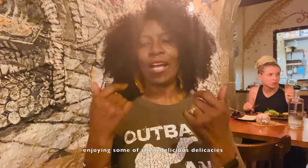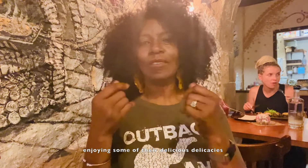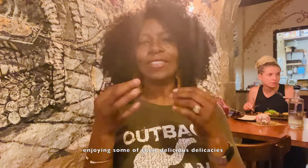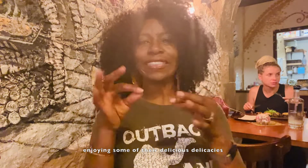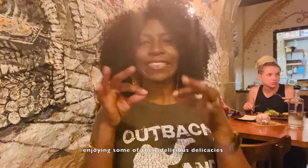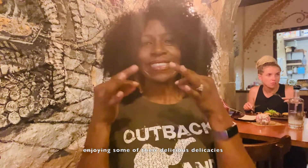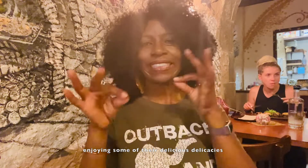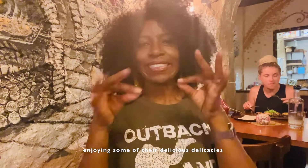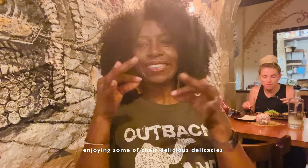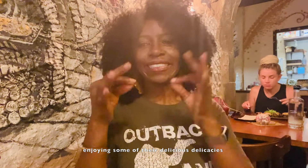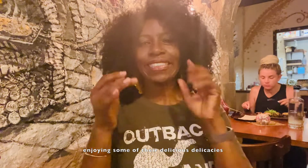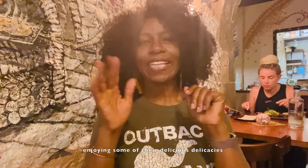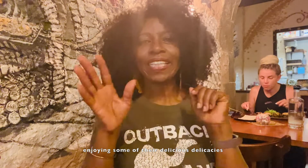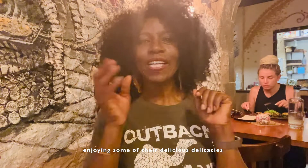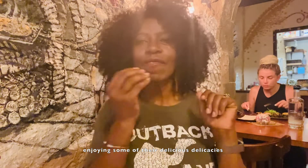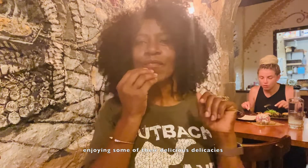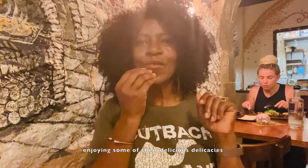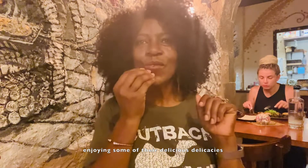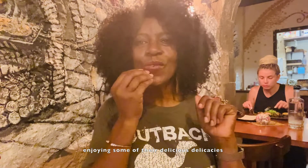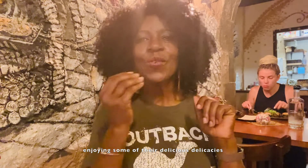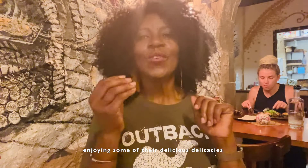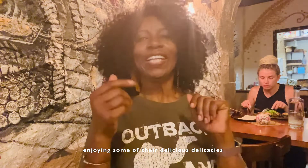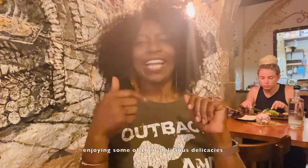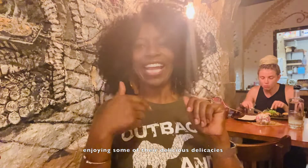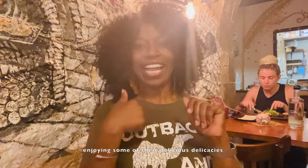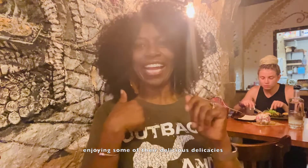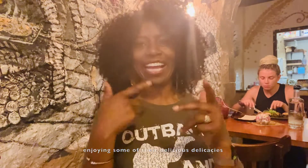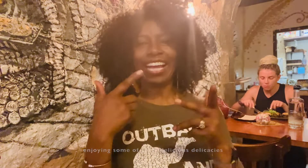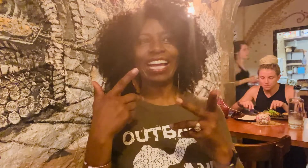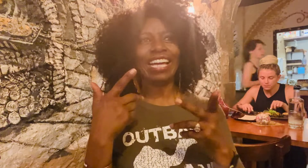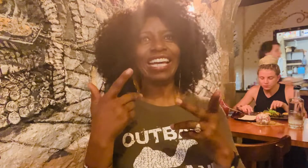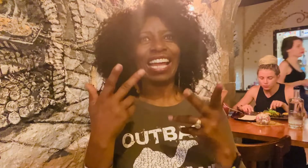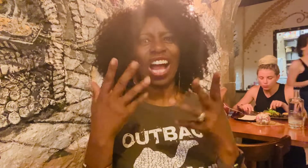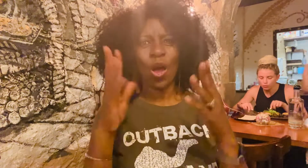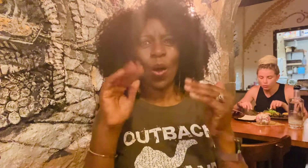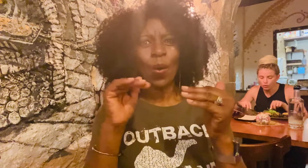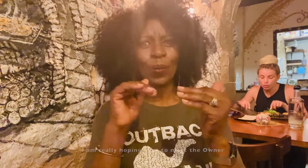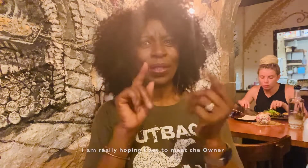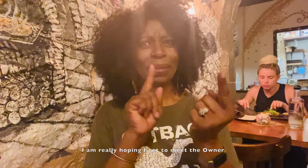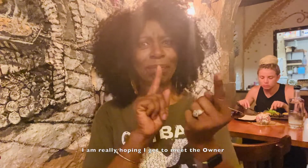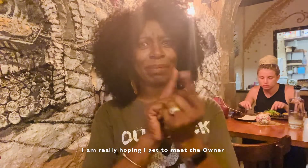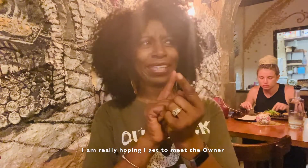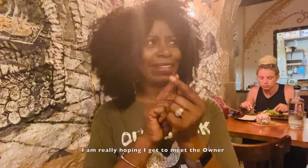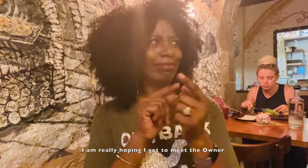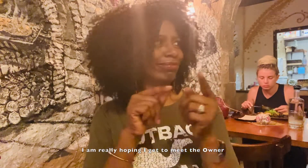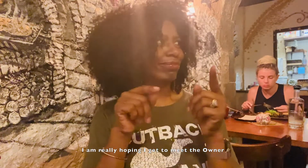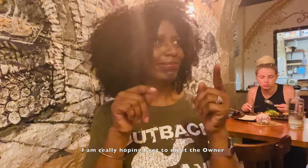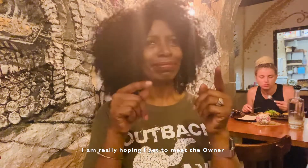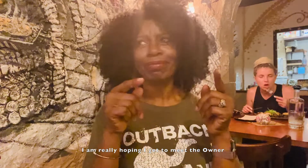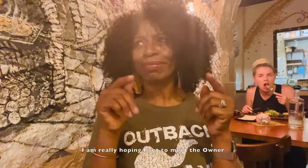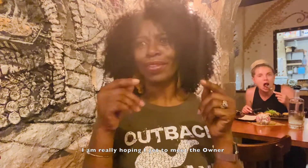some of their delicious delicacies. And I am really hoping I get to meet